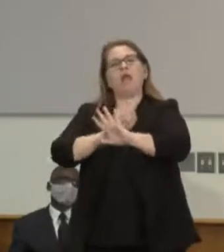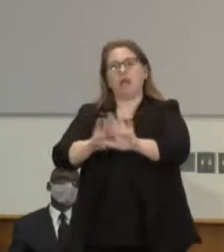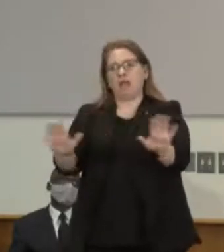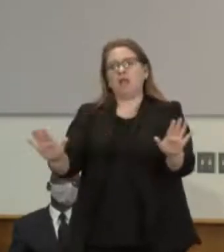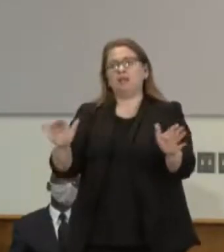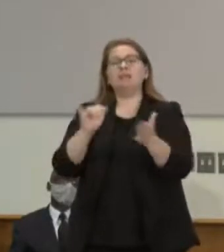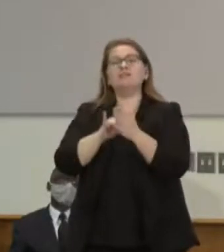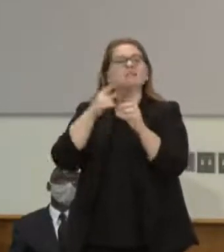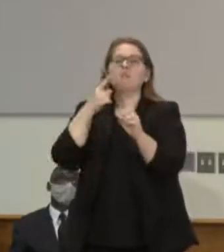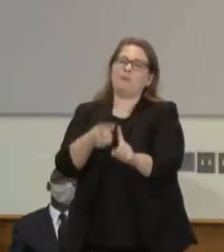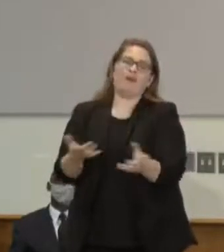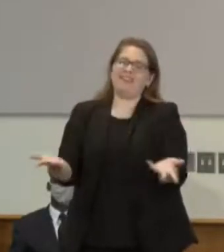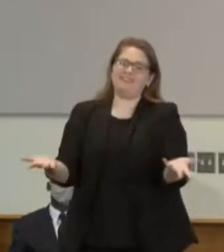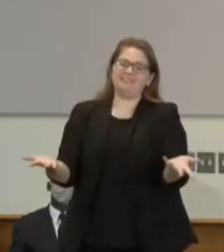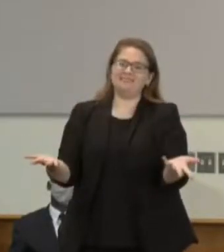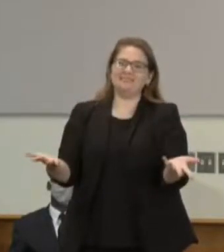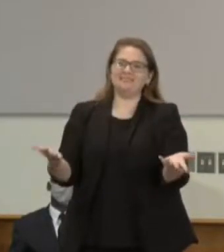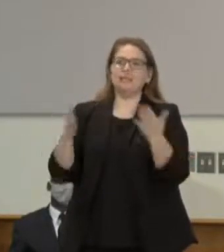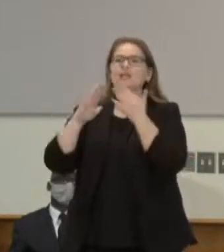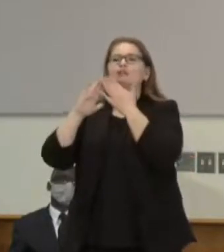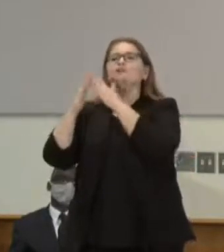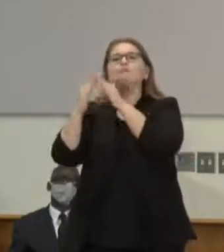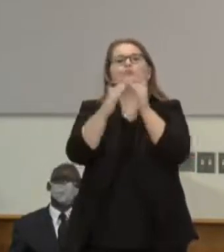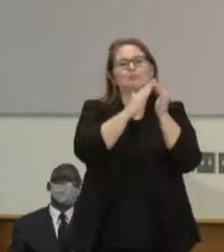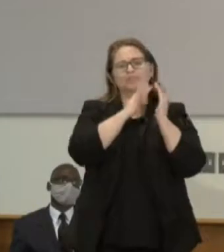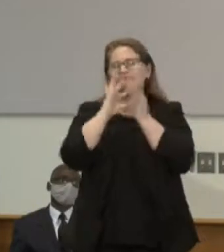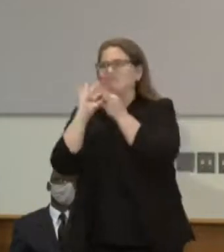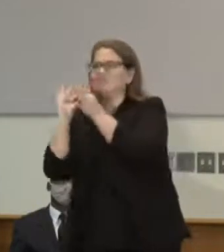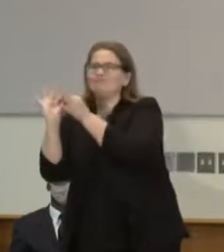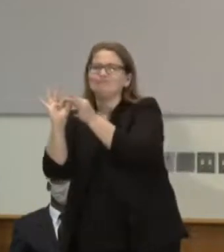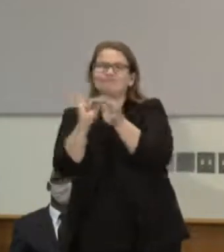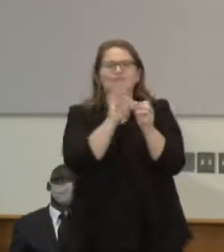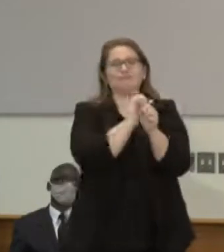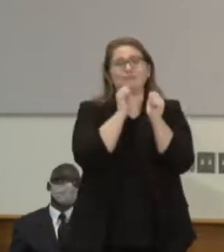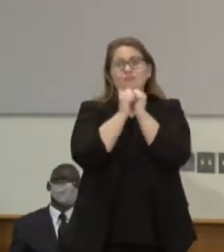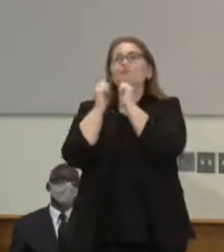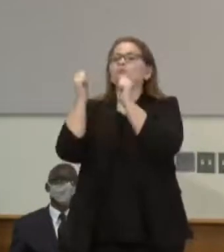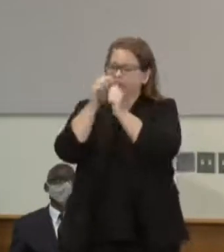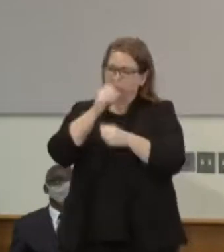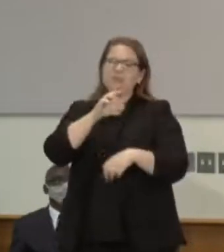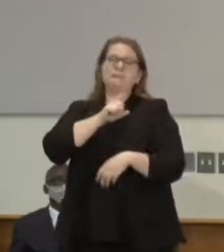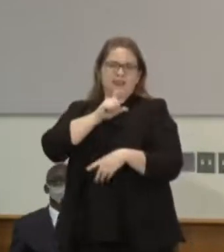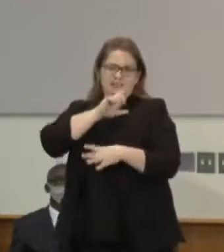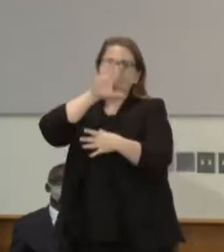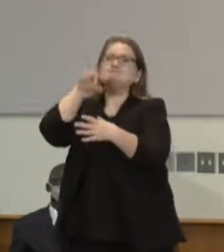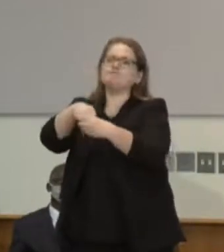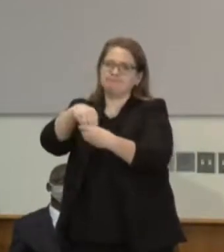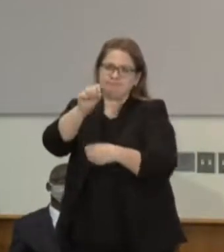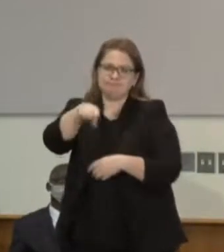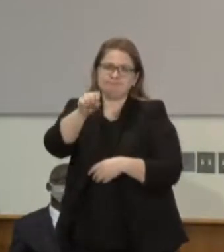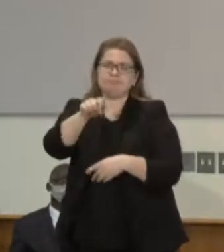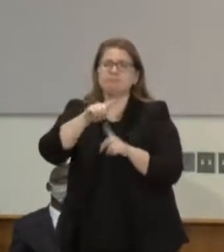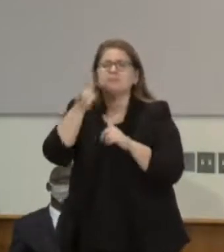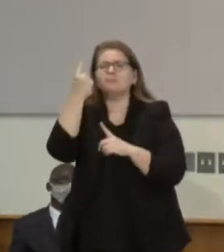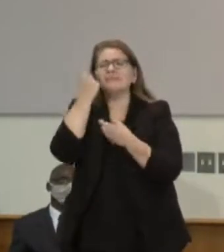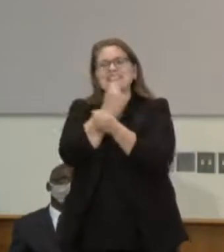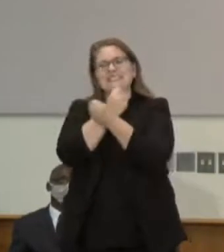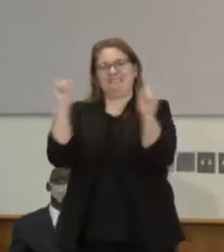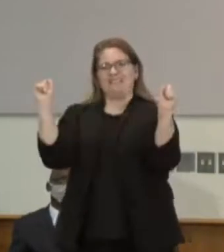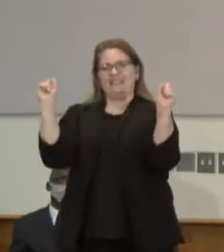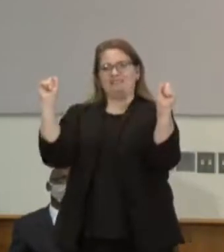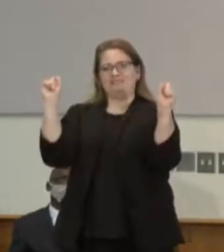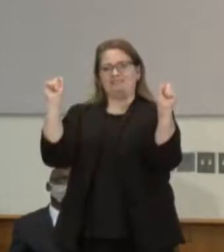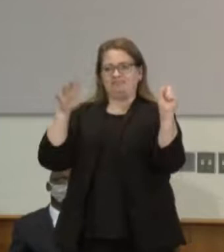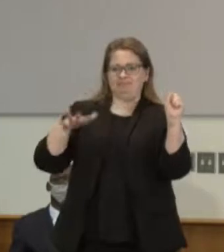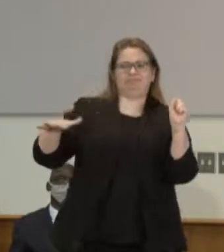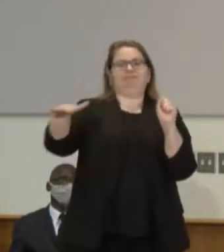about community members working in partnership with the police officer to create the safety that we need and we want in our community.